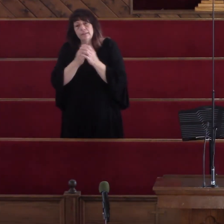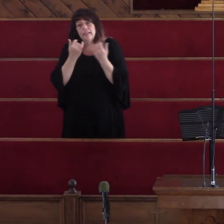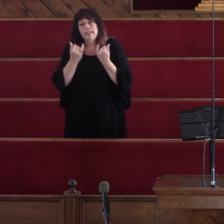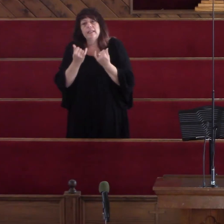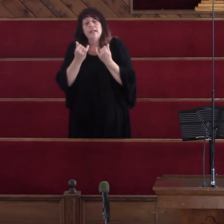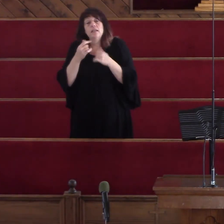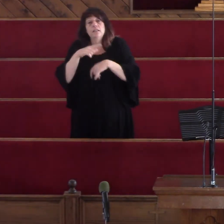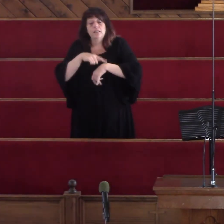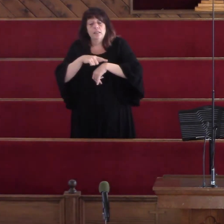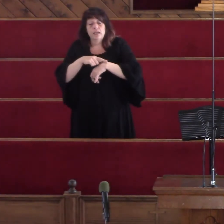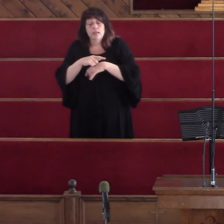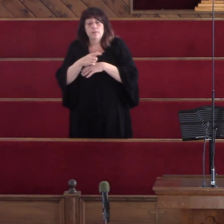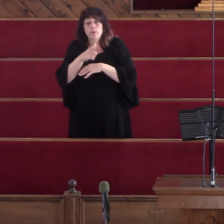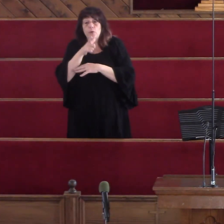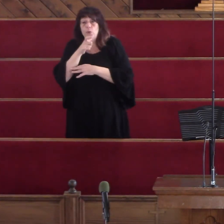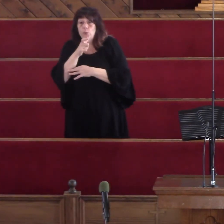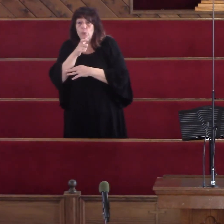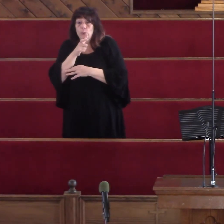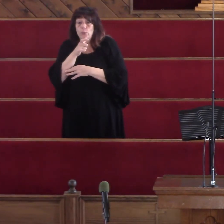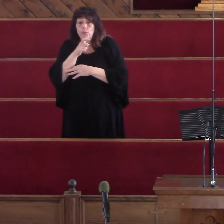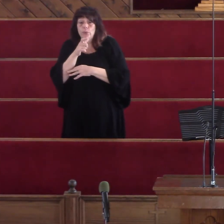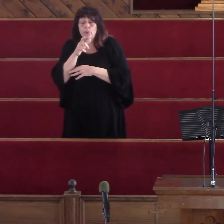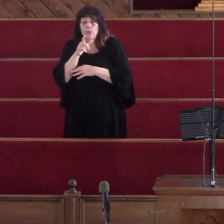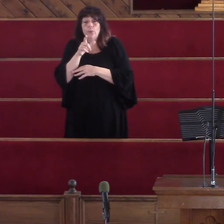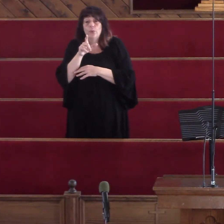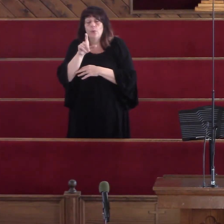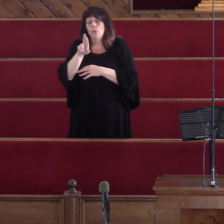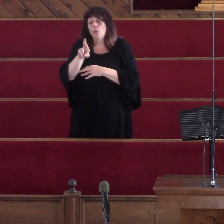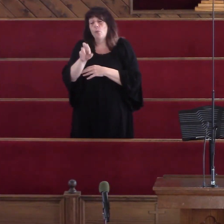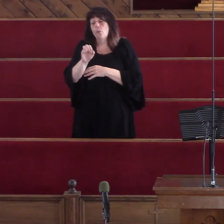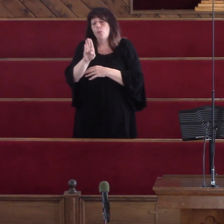Oh, praise his name. Praise his name.